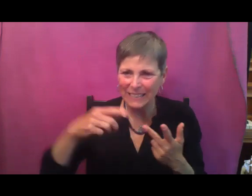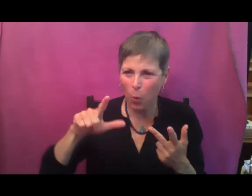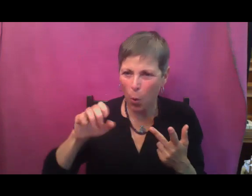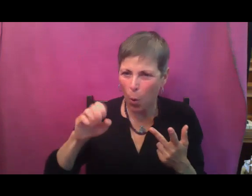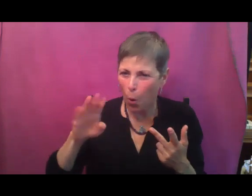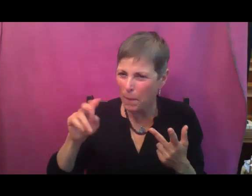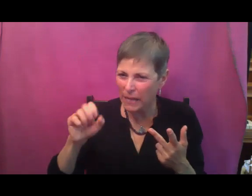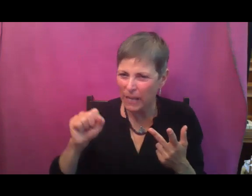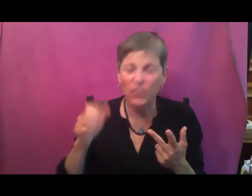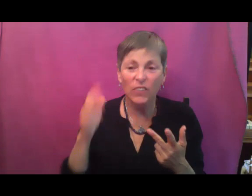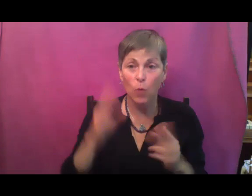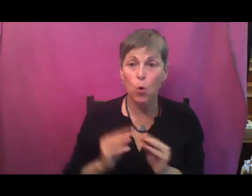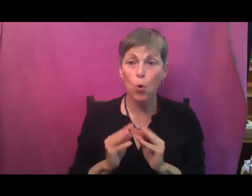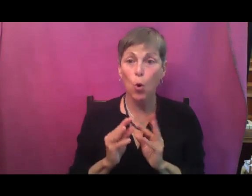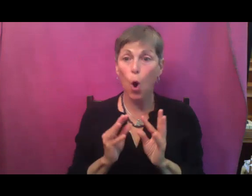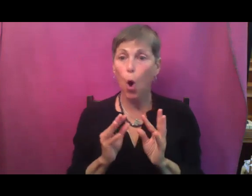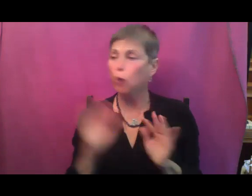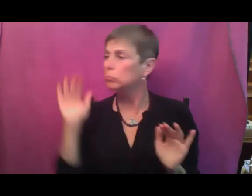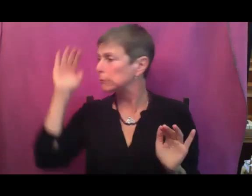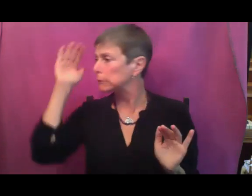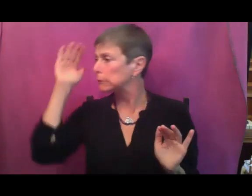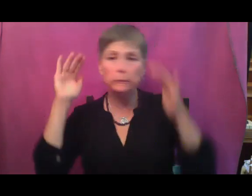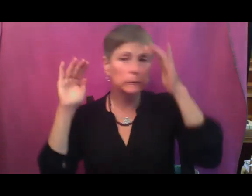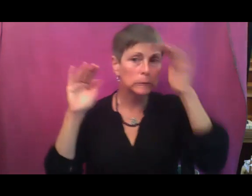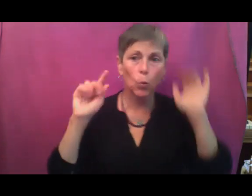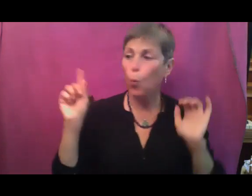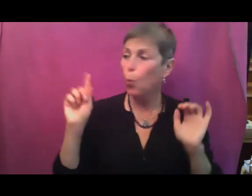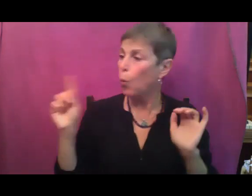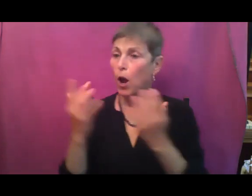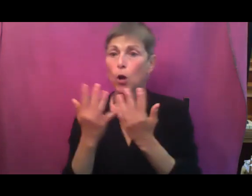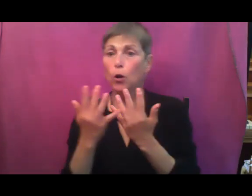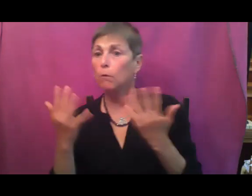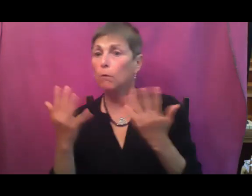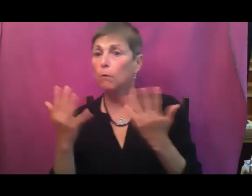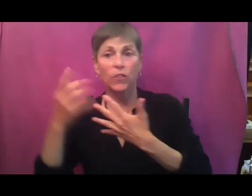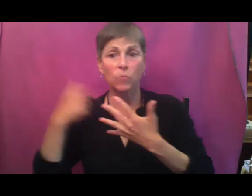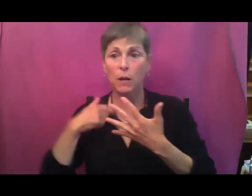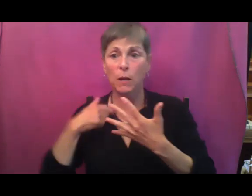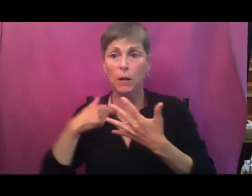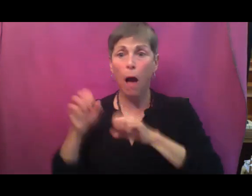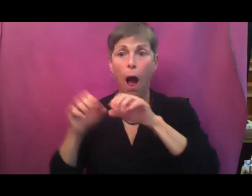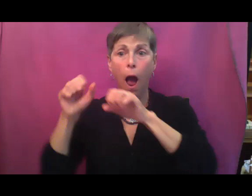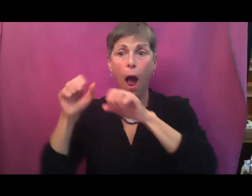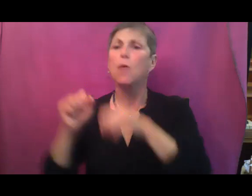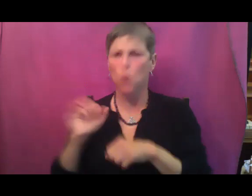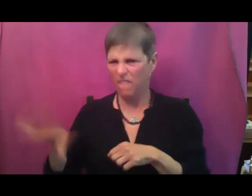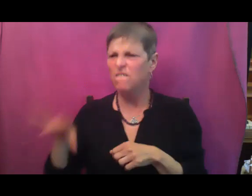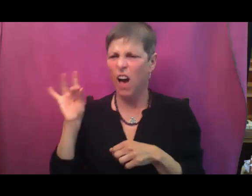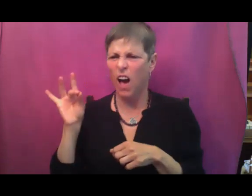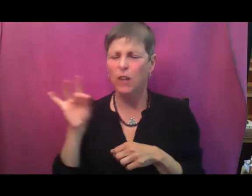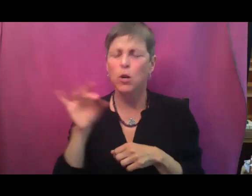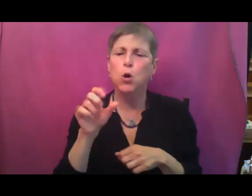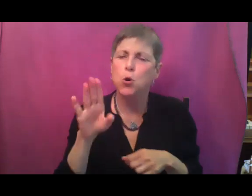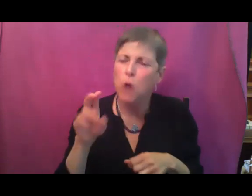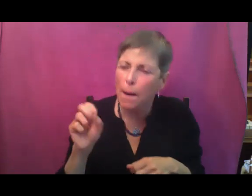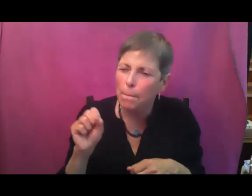If it's close, if it's not so close, they're really good at finding it. I find cucumbers tend to sprawl more. They're not so